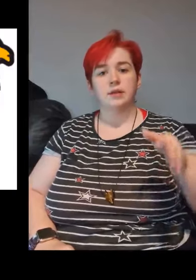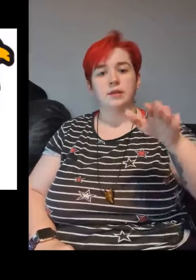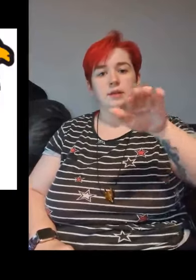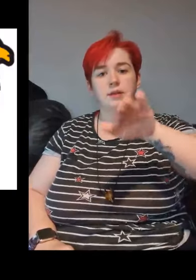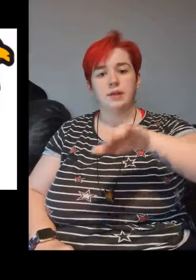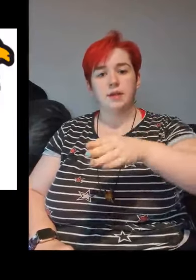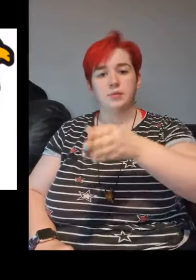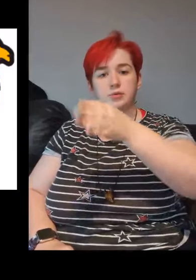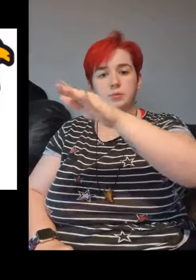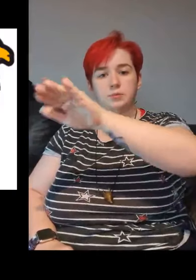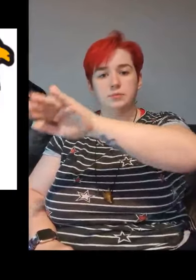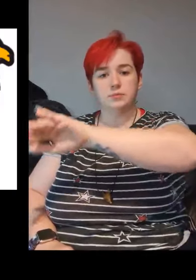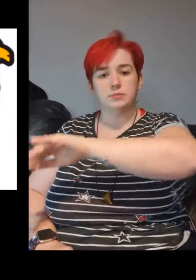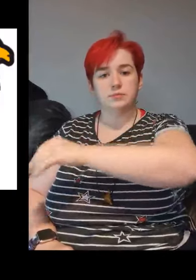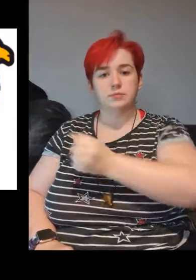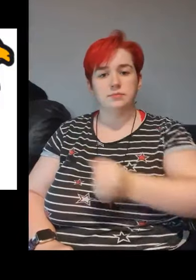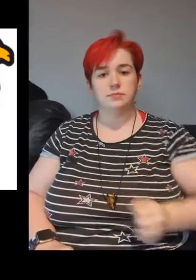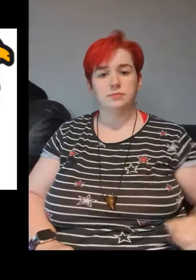camel